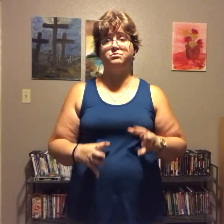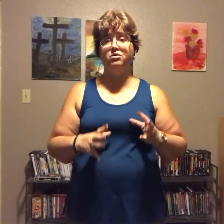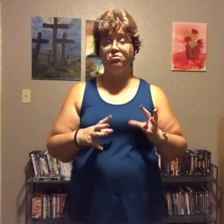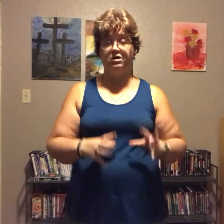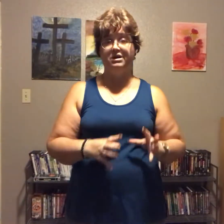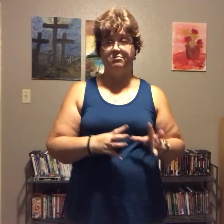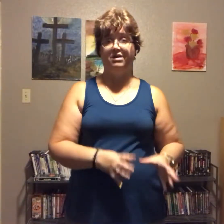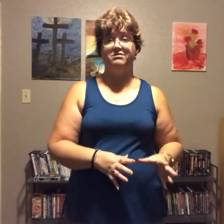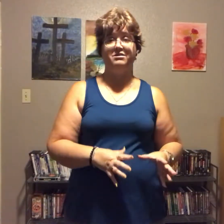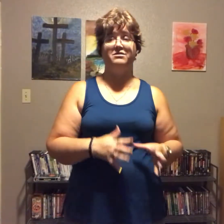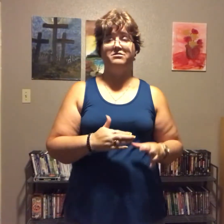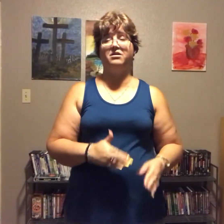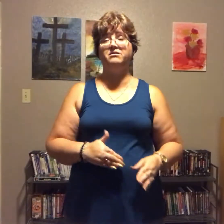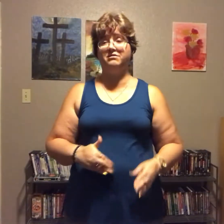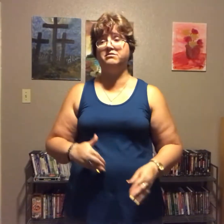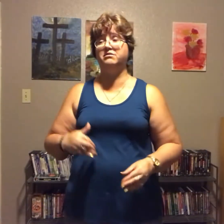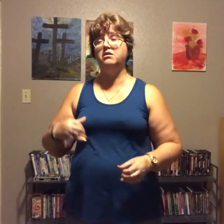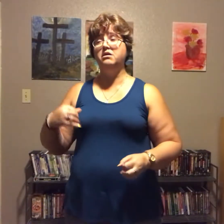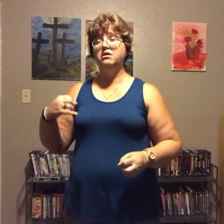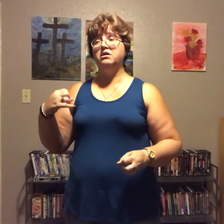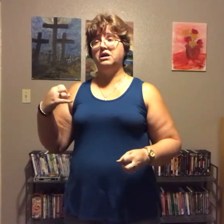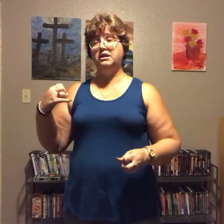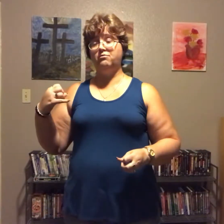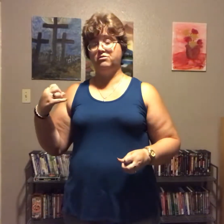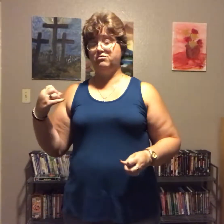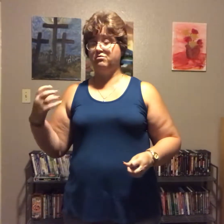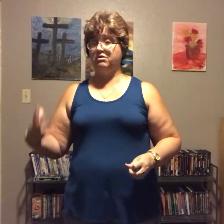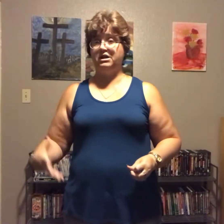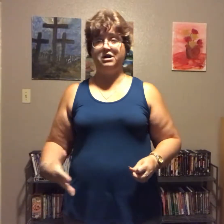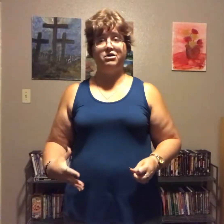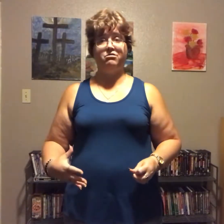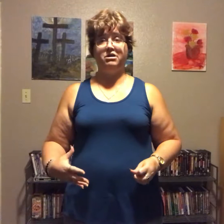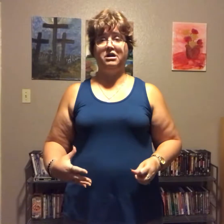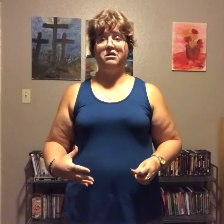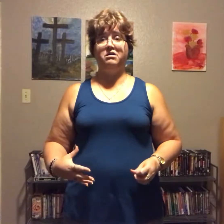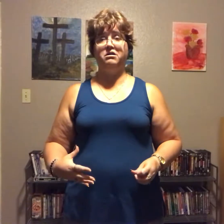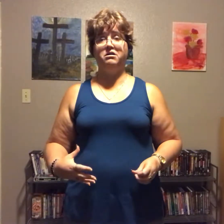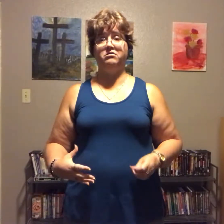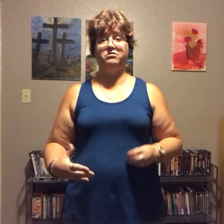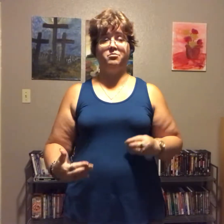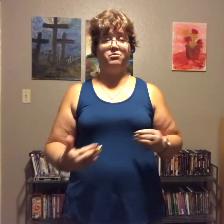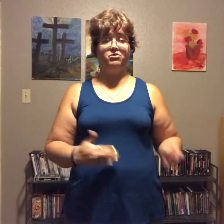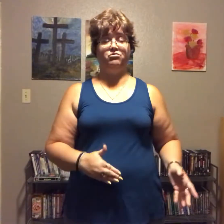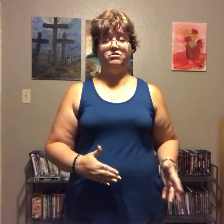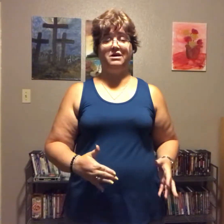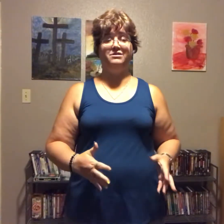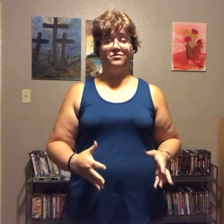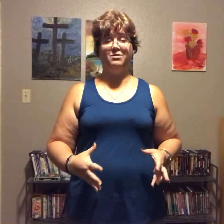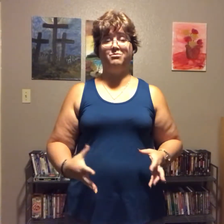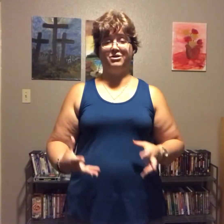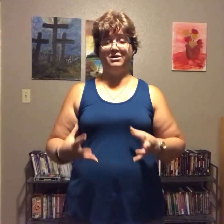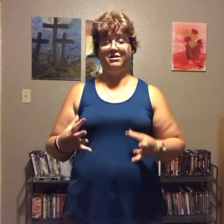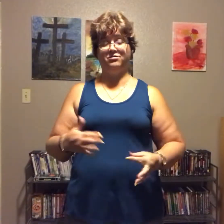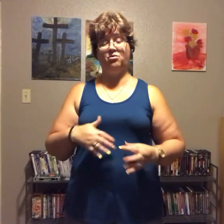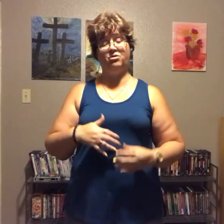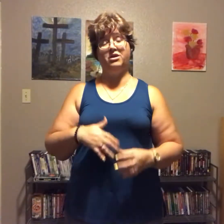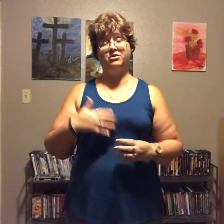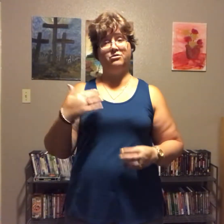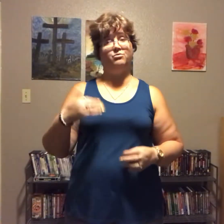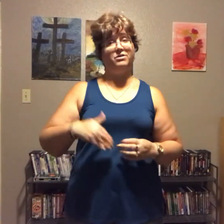what really makes it it's not just eating when you're only hungry and stopping when you're satisfied but it has a whole lot to do with